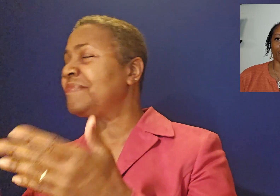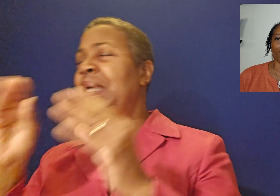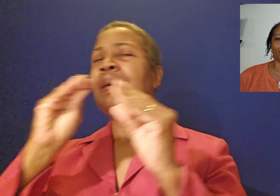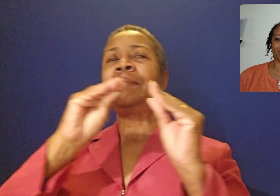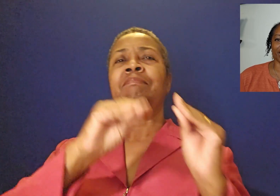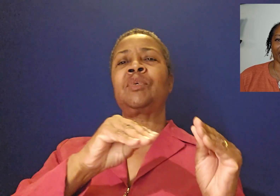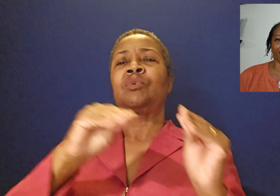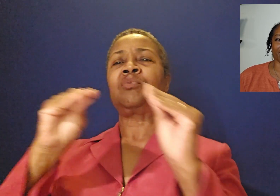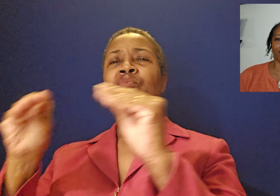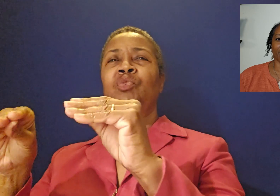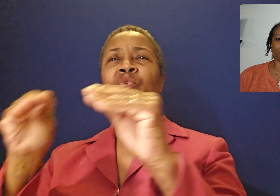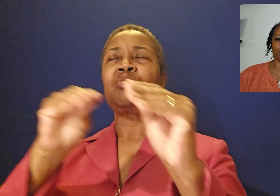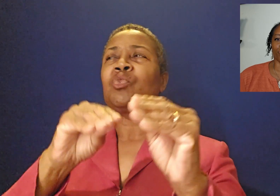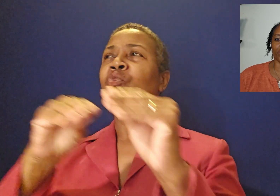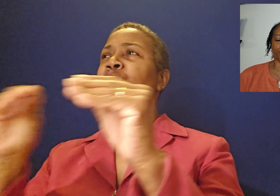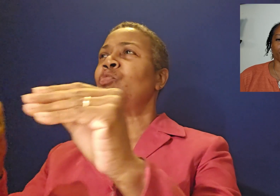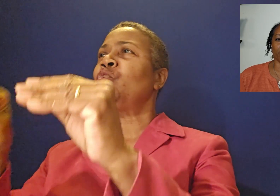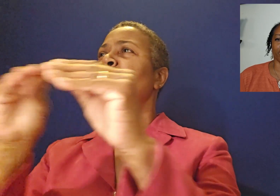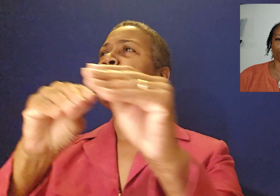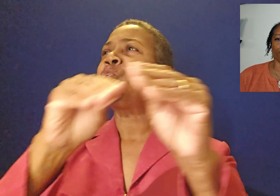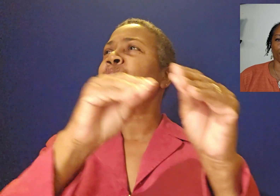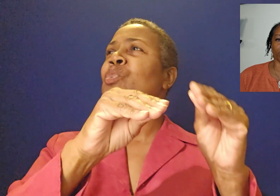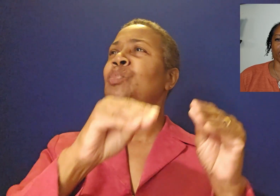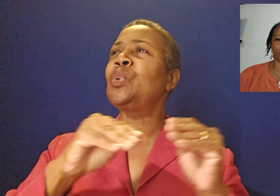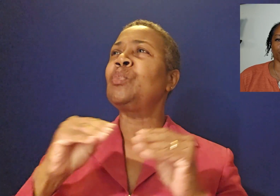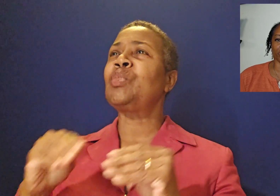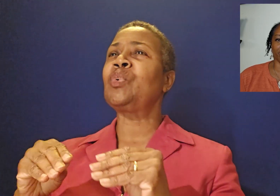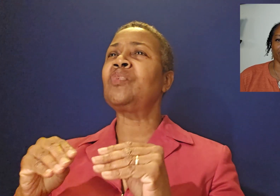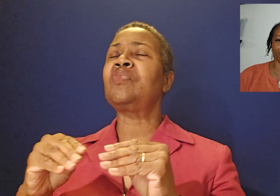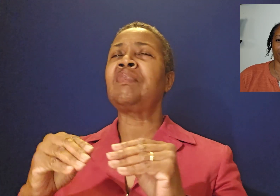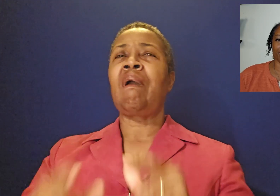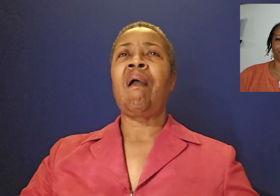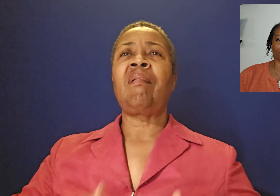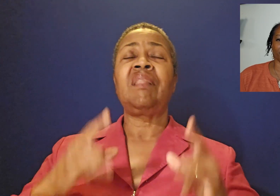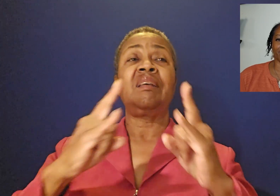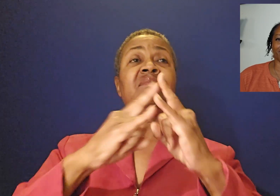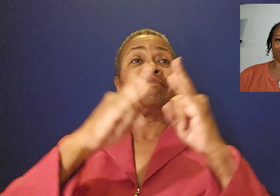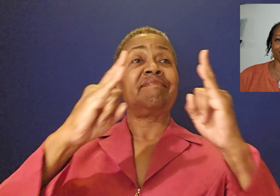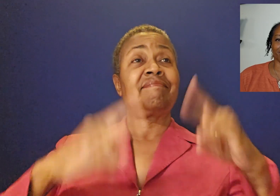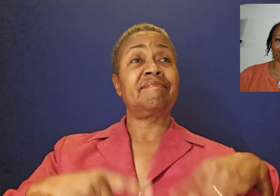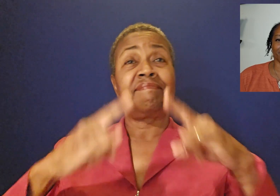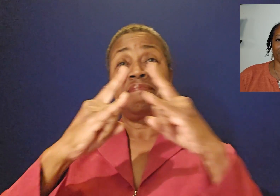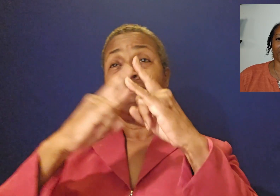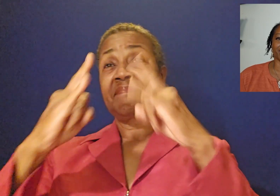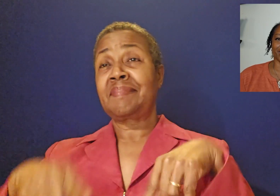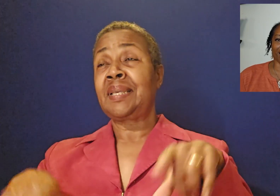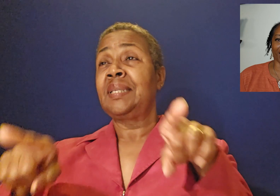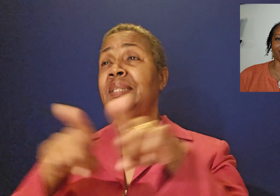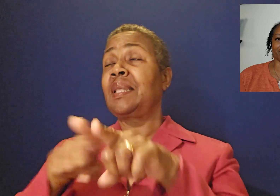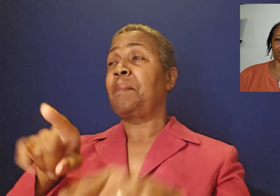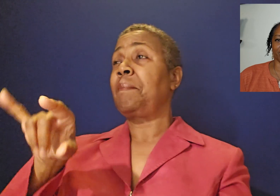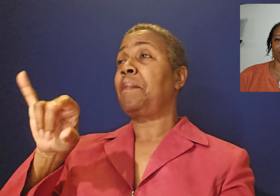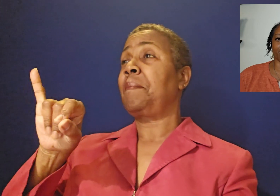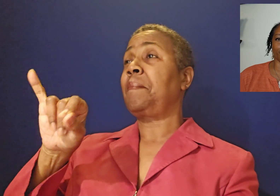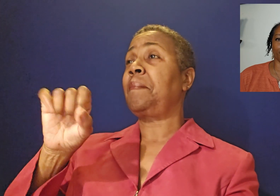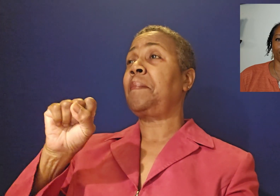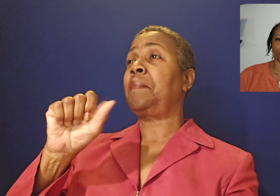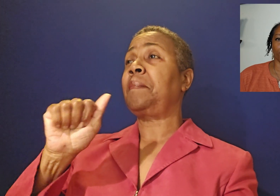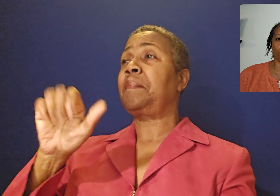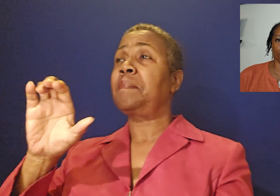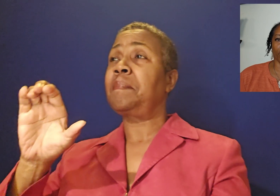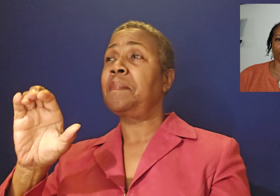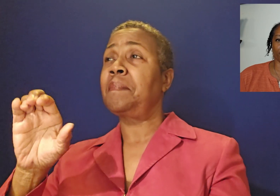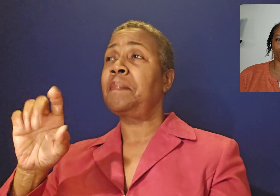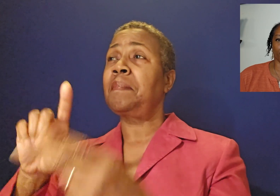home in the promised land, like a stranger in a foreign country. He lived in tents, as did Isaac and Jacob,